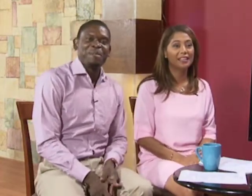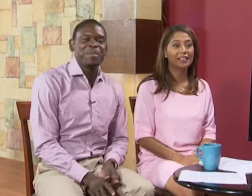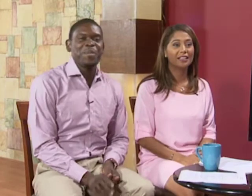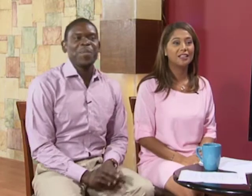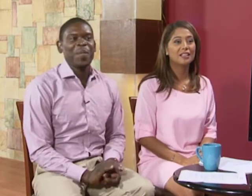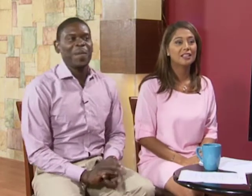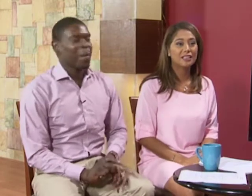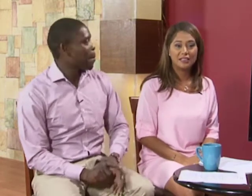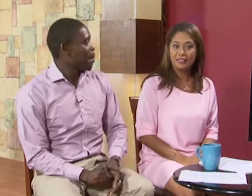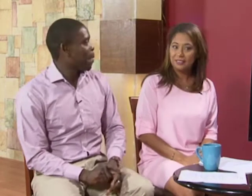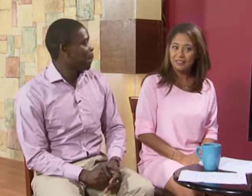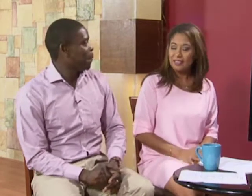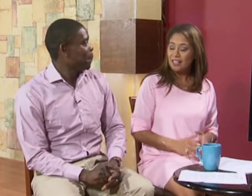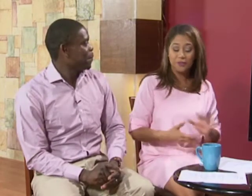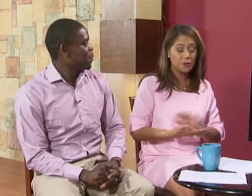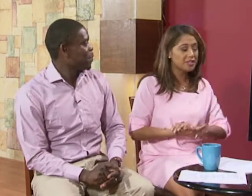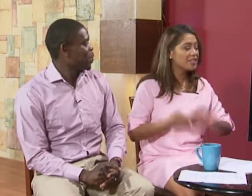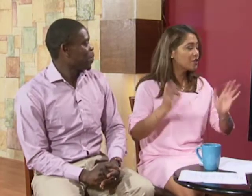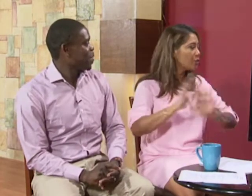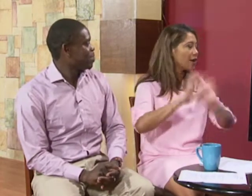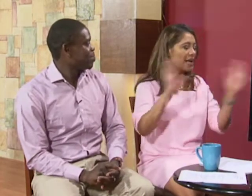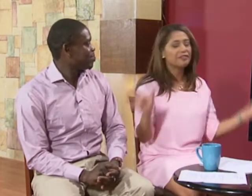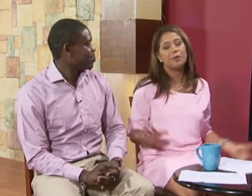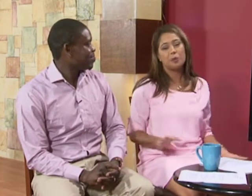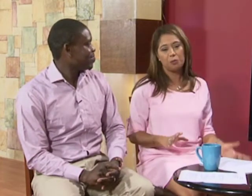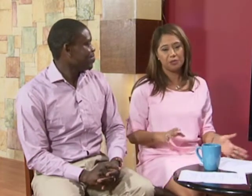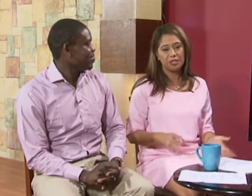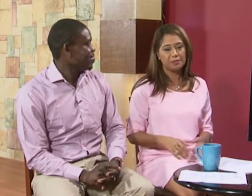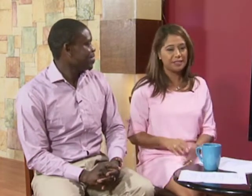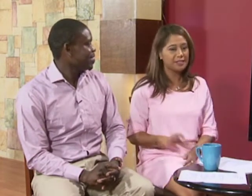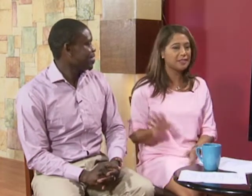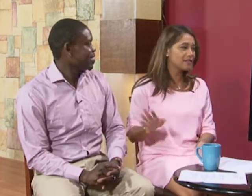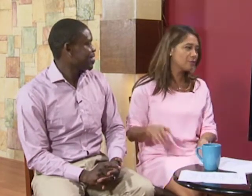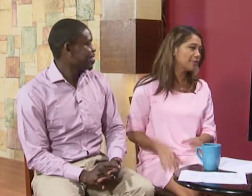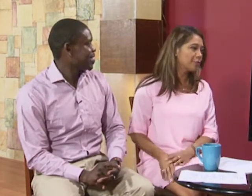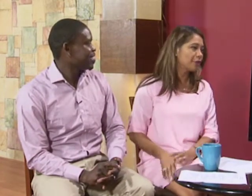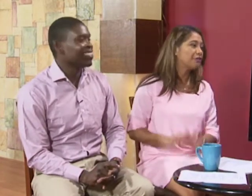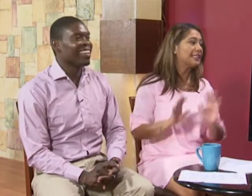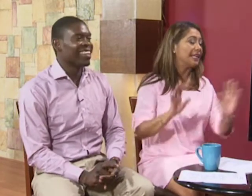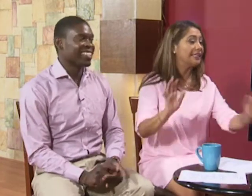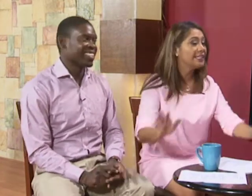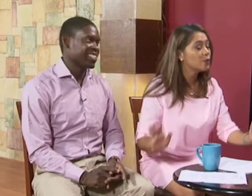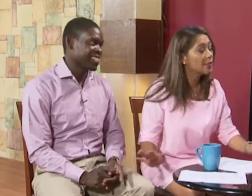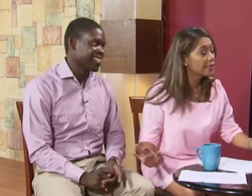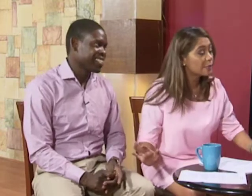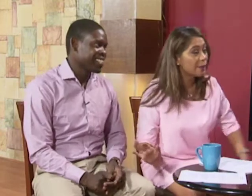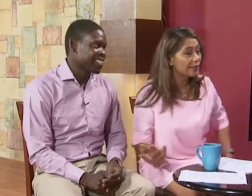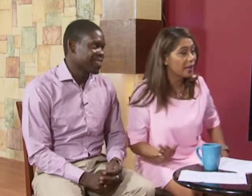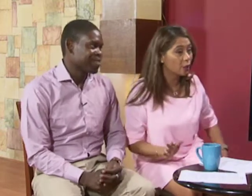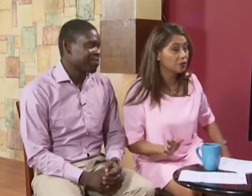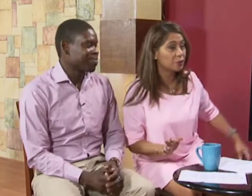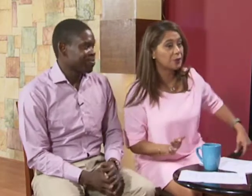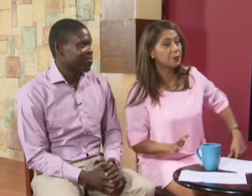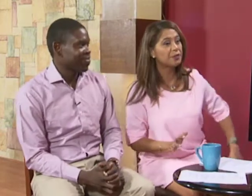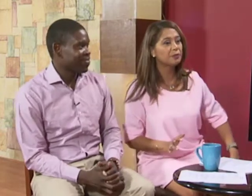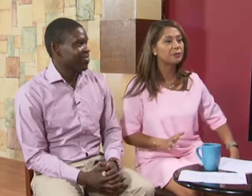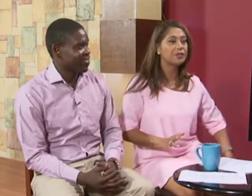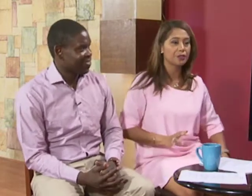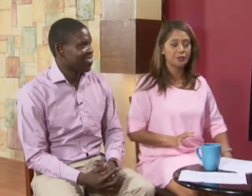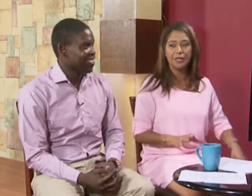of course let's do our alphabet one more time because i think that's the most important but at least we can spell it out to people we'd be good right